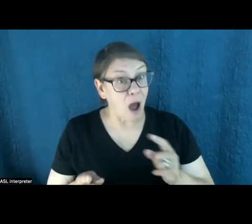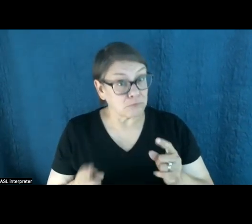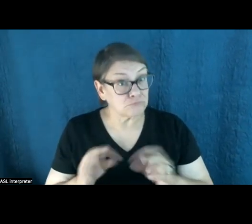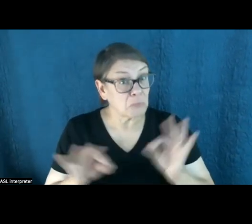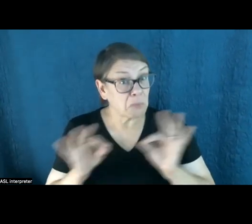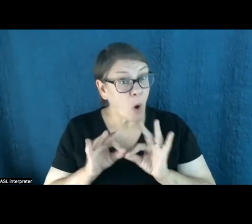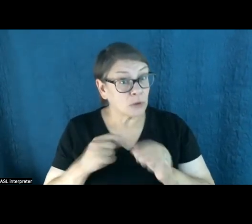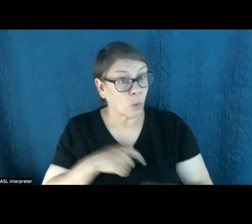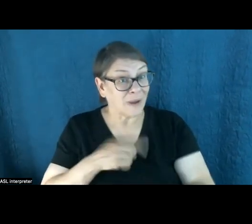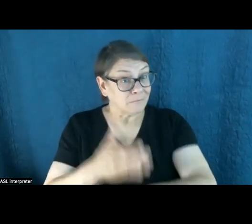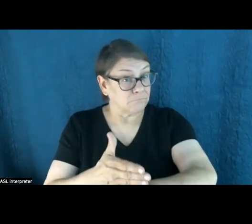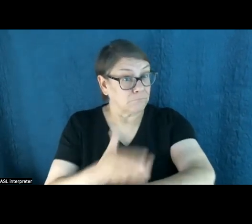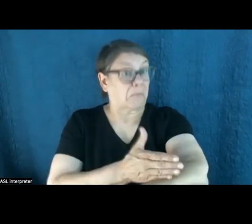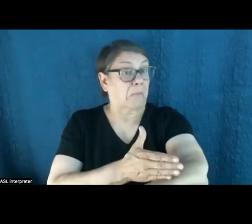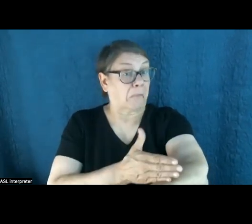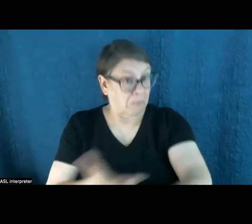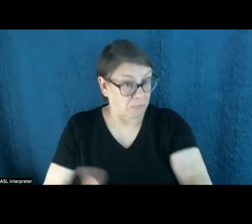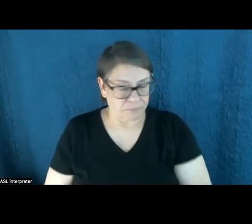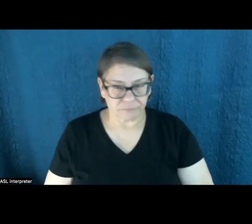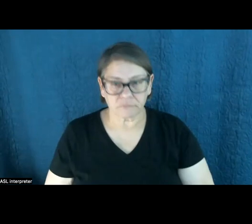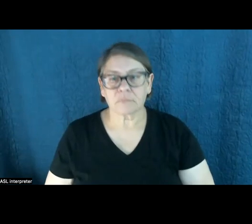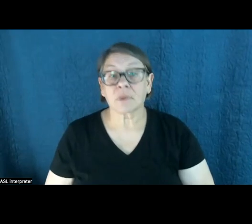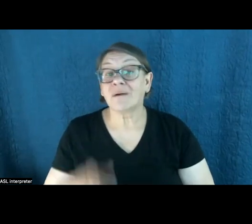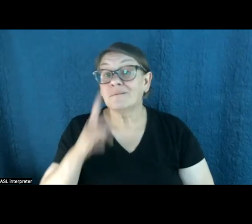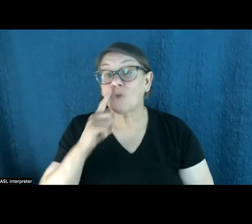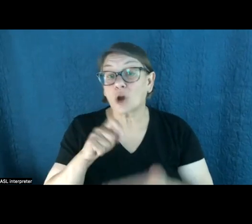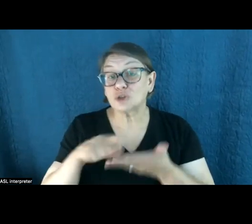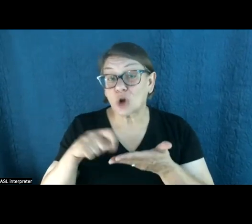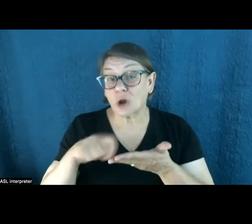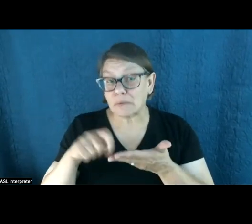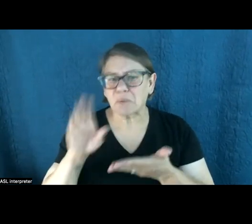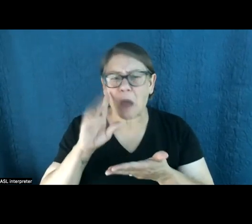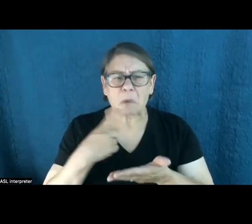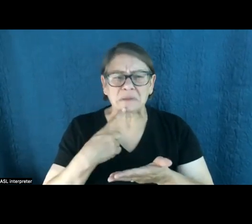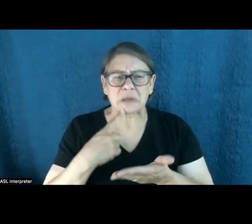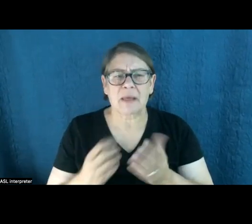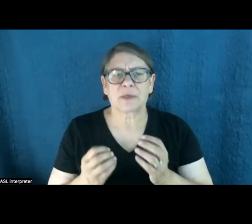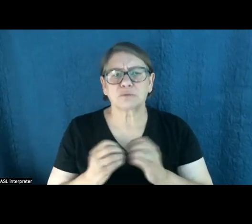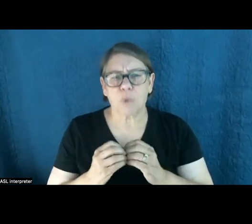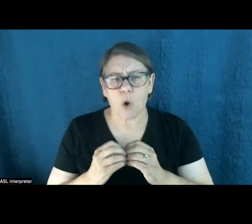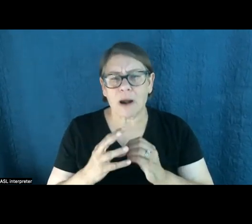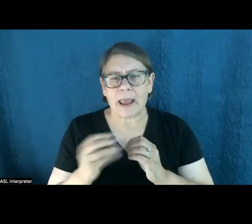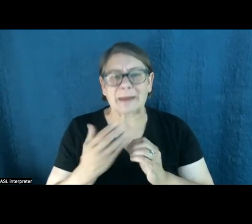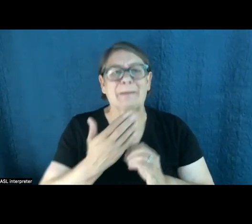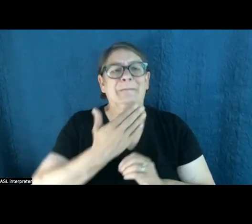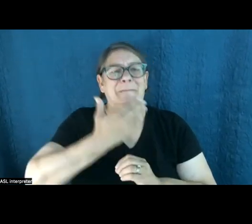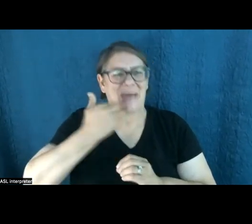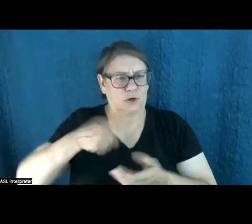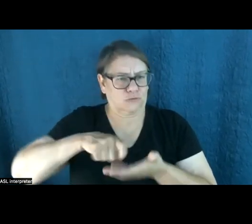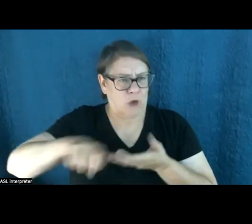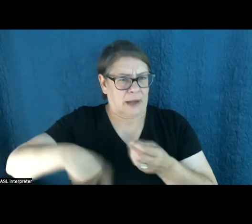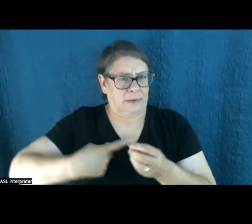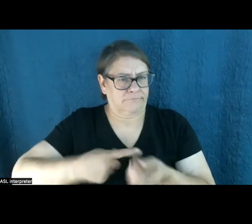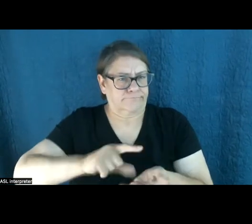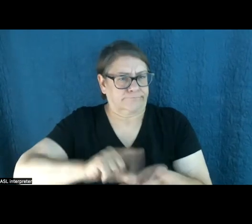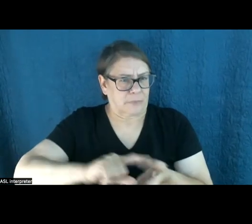we've come a long way. On the journalism front, I would also say that there is a lot more and a lot better journalism about the climate crisis